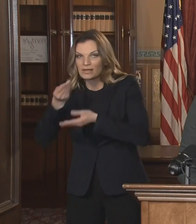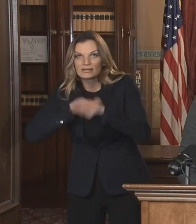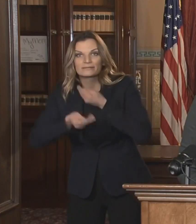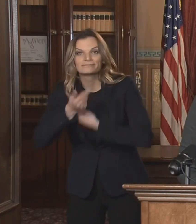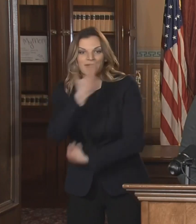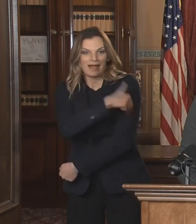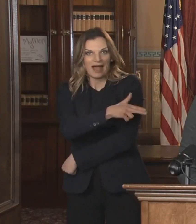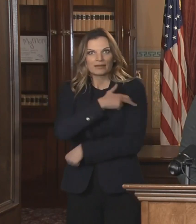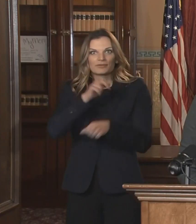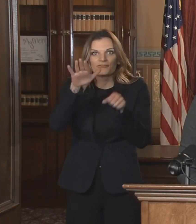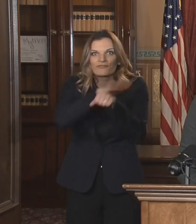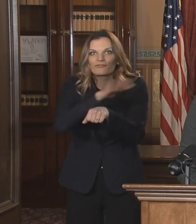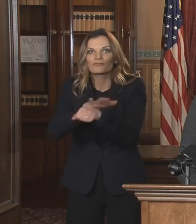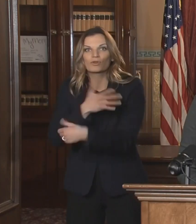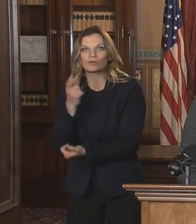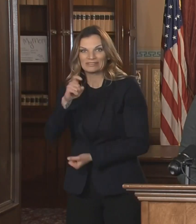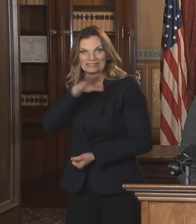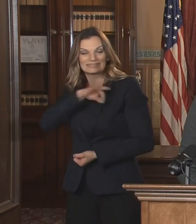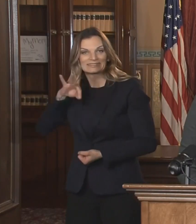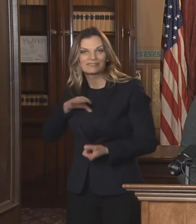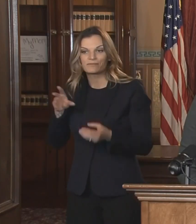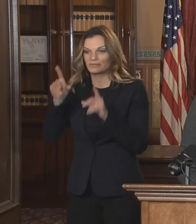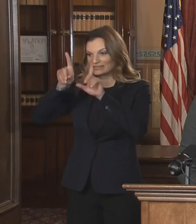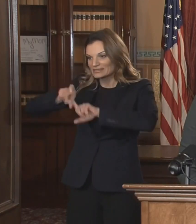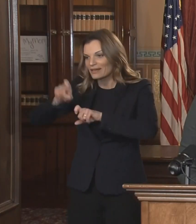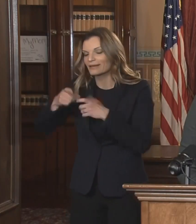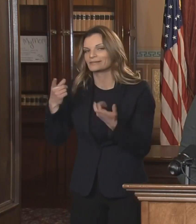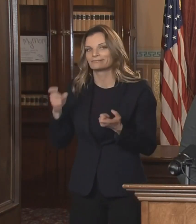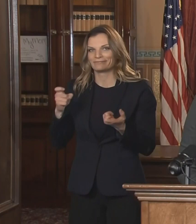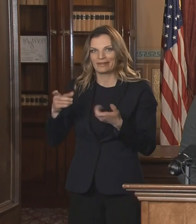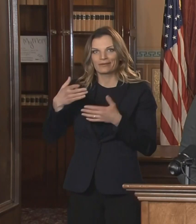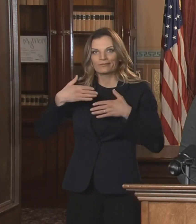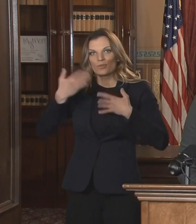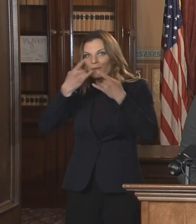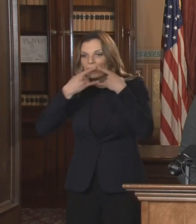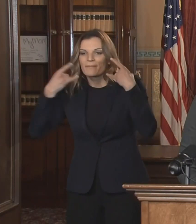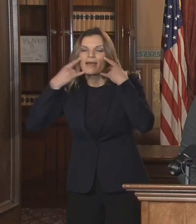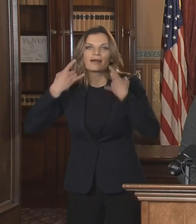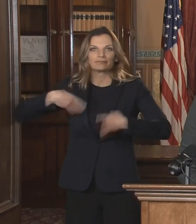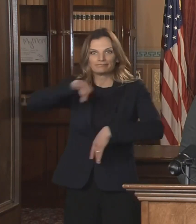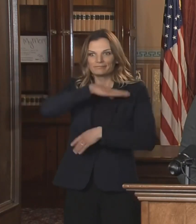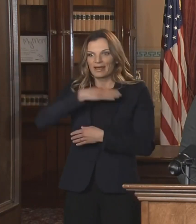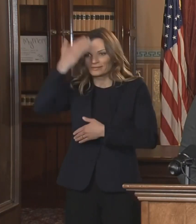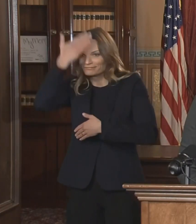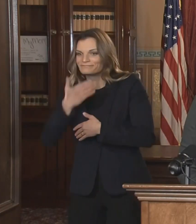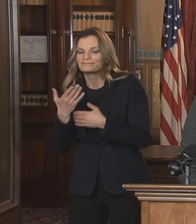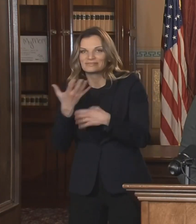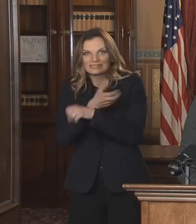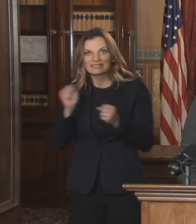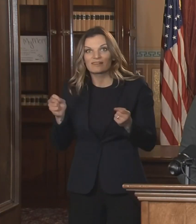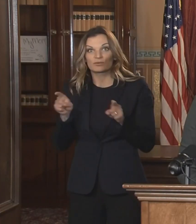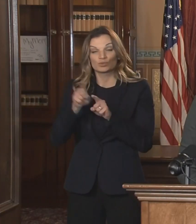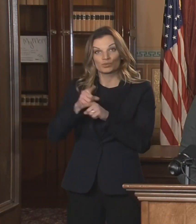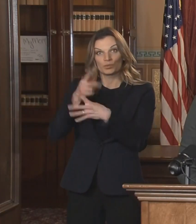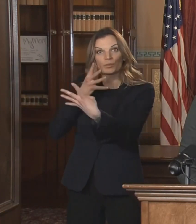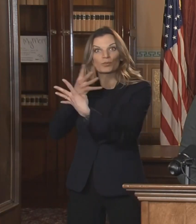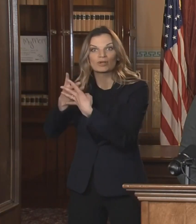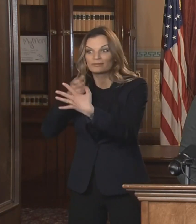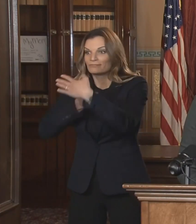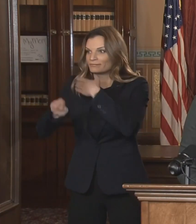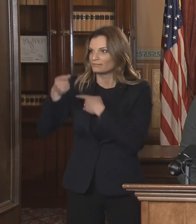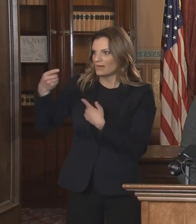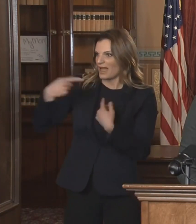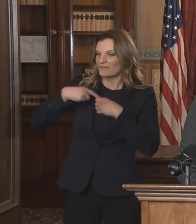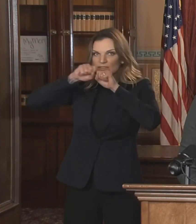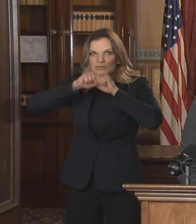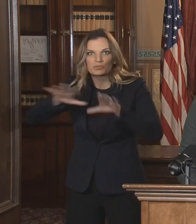staffing needs, testing, PPE, and mitigating the spread of COVID in our prisons and congregate care